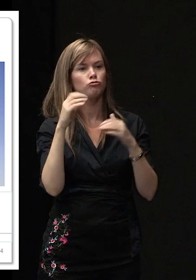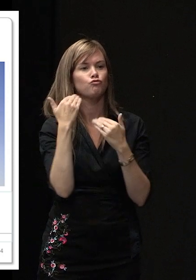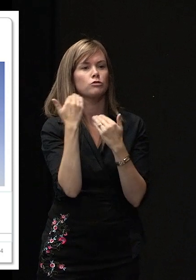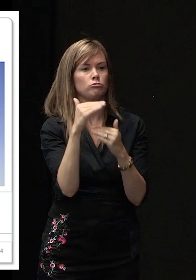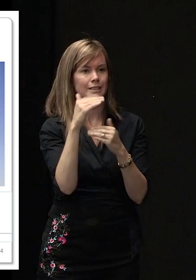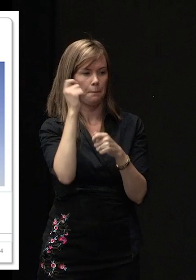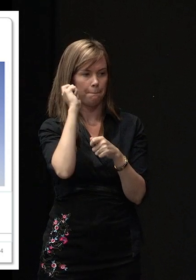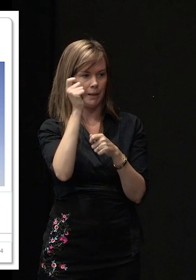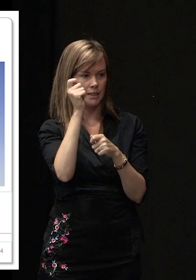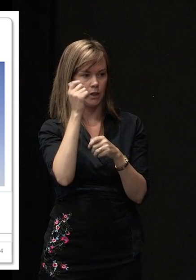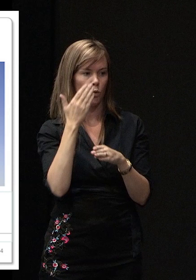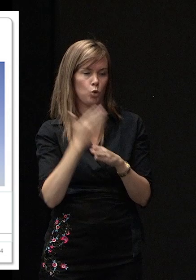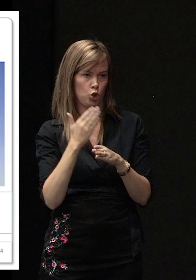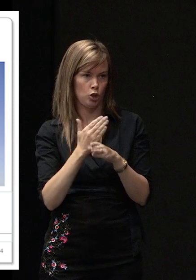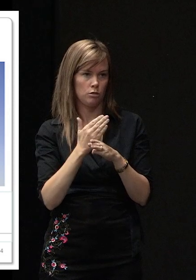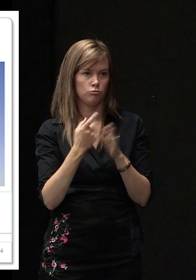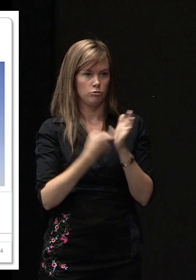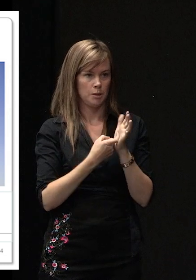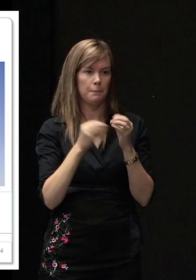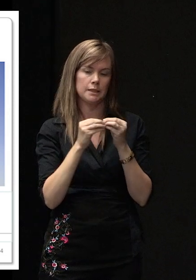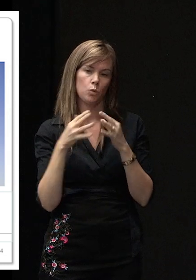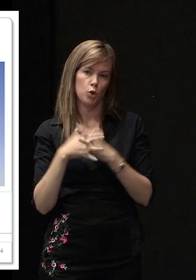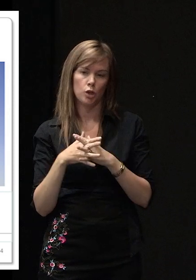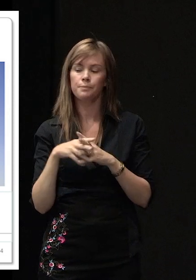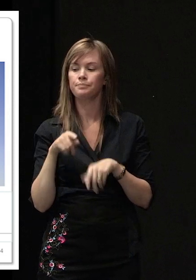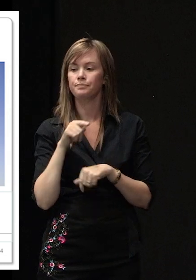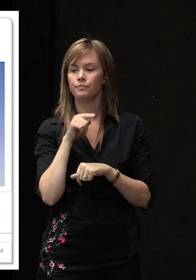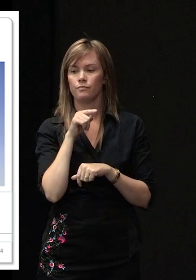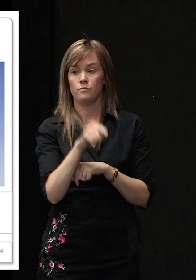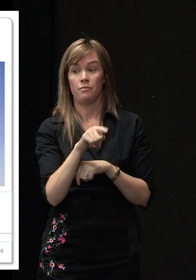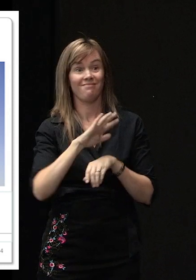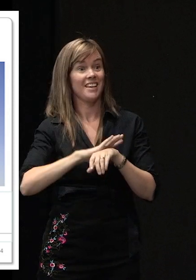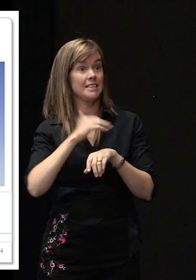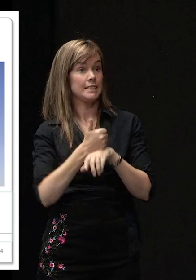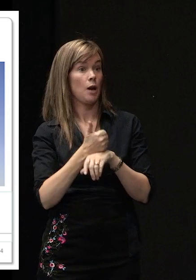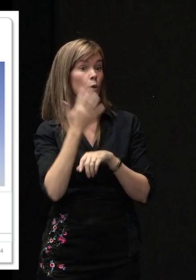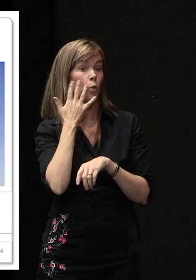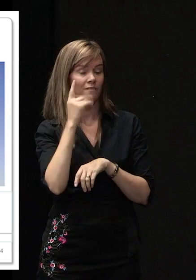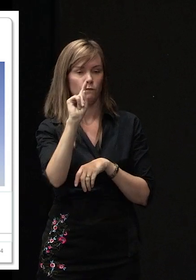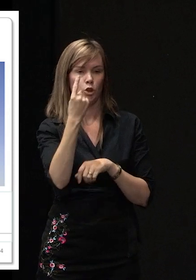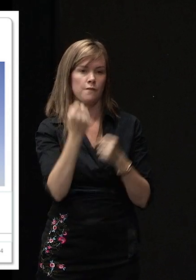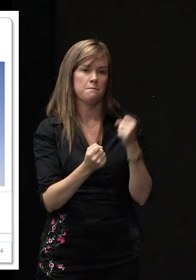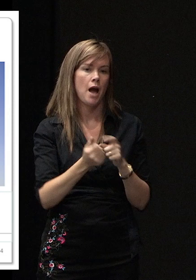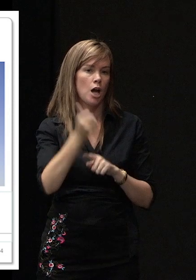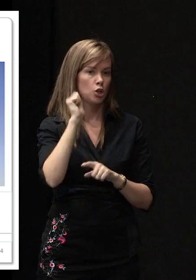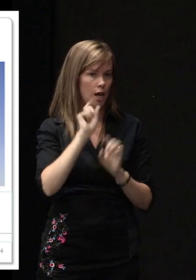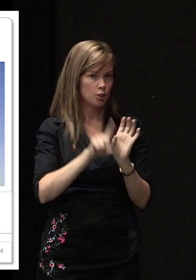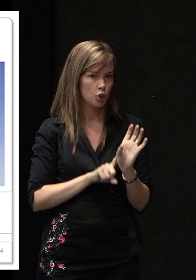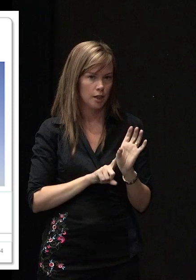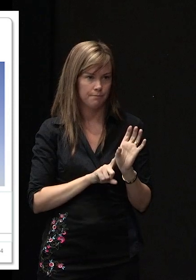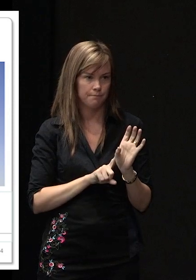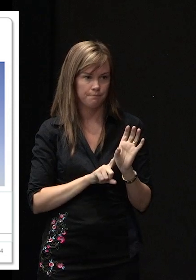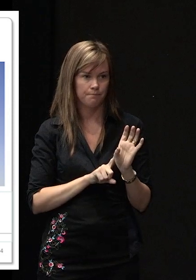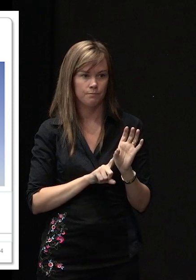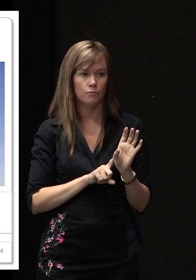Now restricted building work only came into being 1st of March last year and hopefully